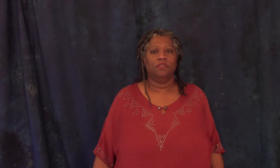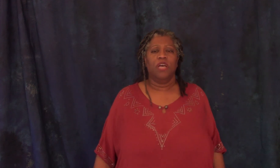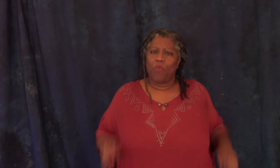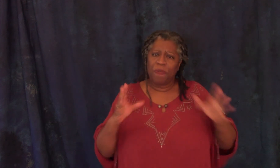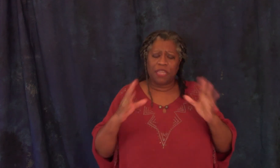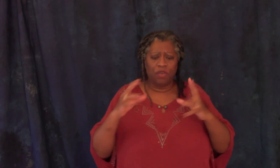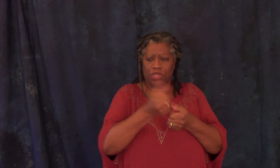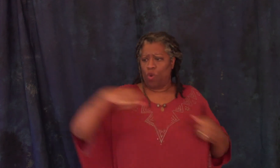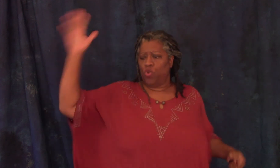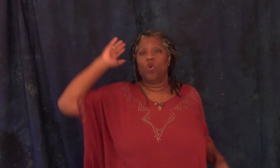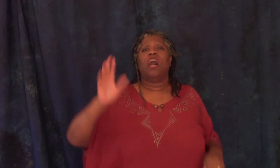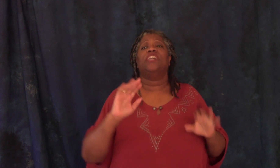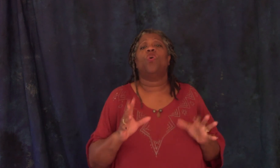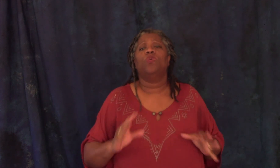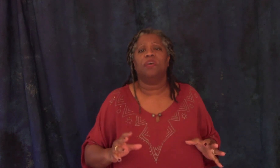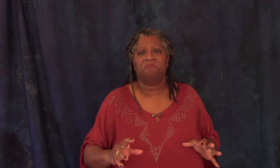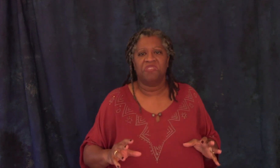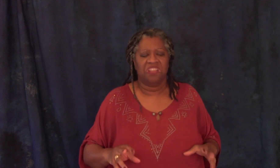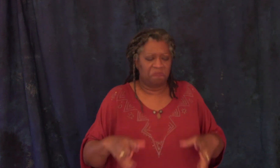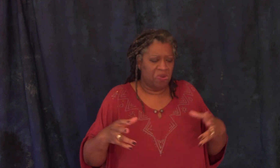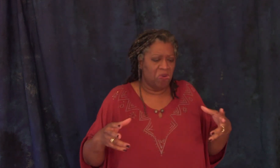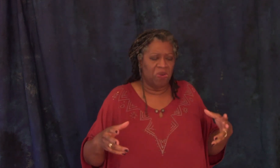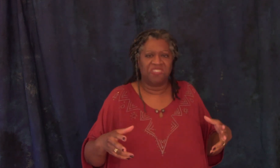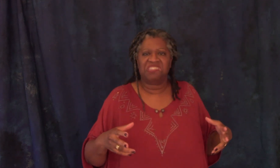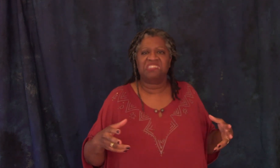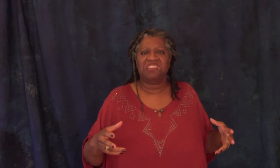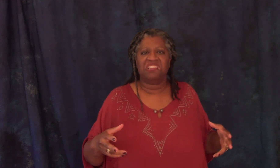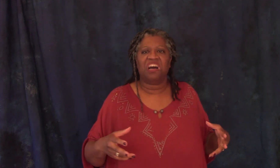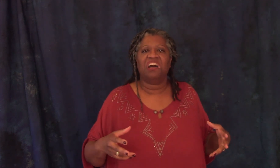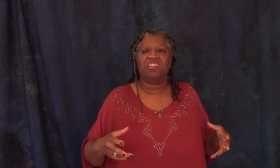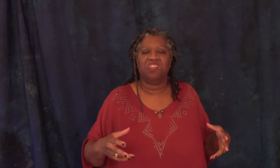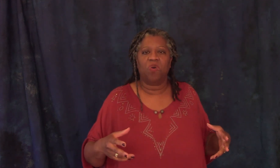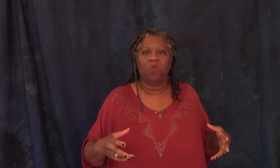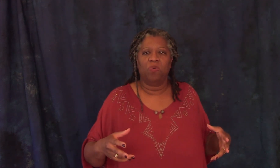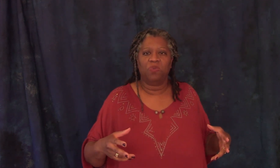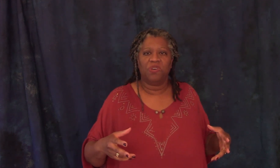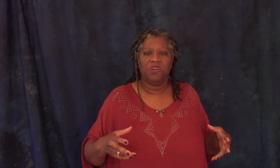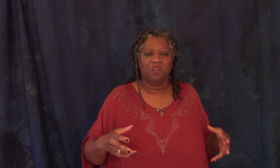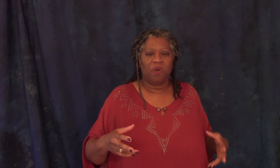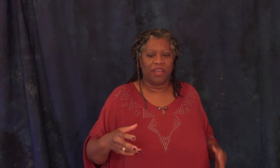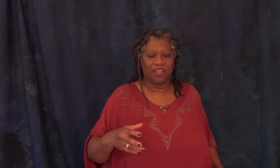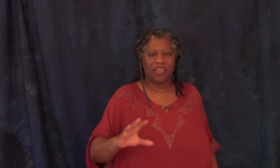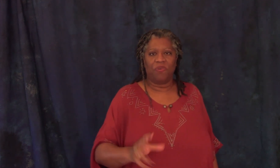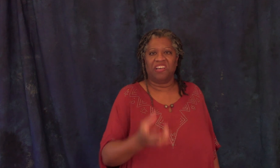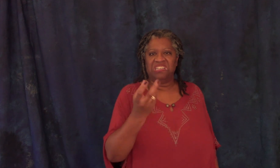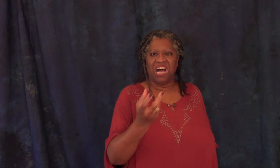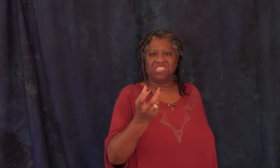what about the thing with the i told him the poor and the sick and the ugly and the old why they were like dust